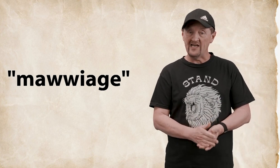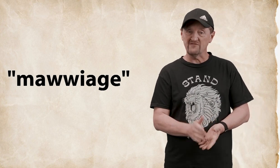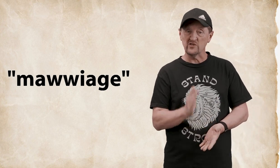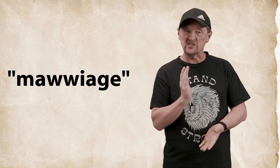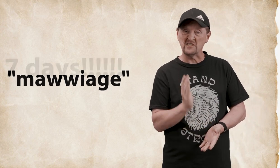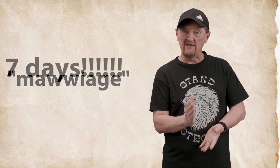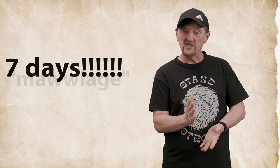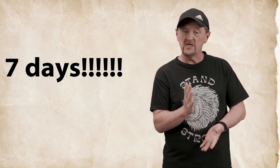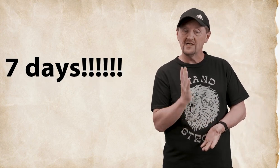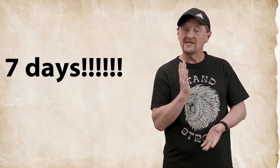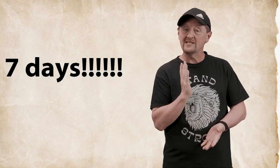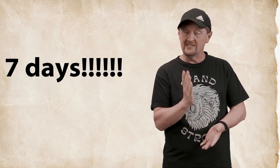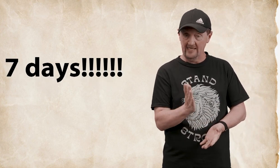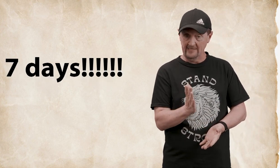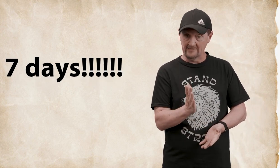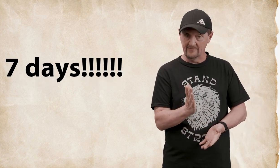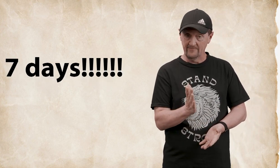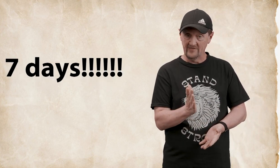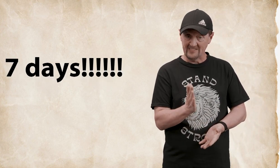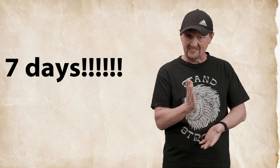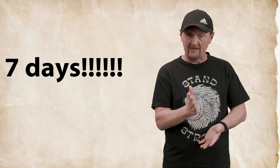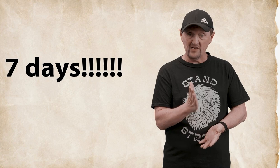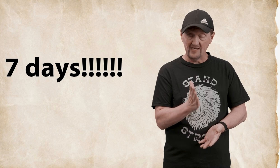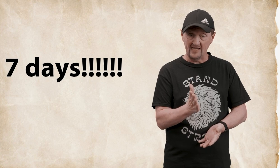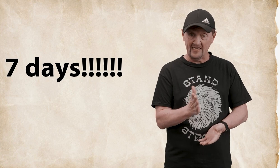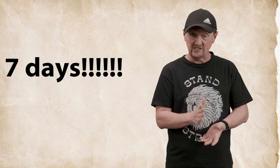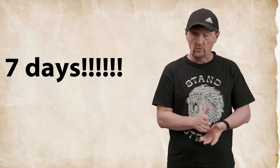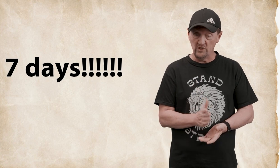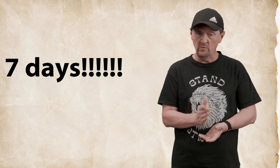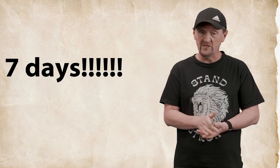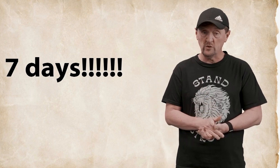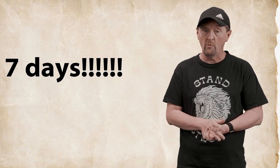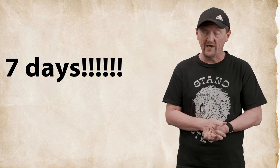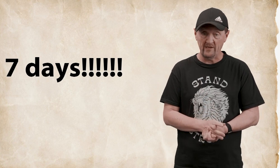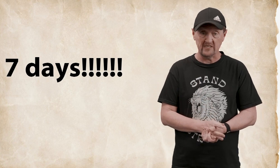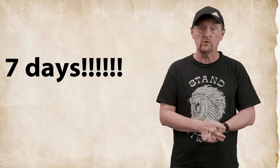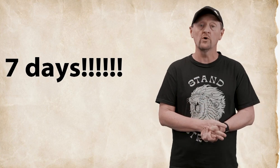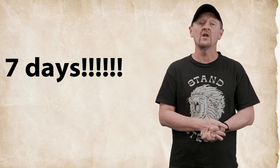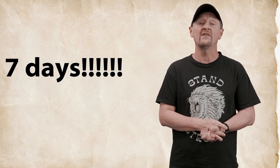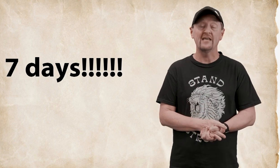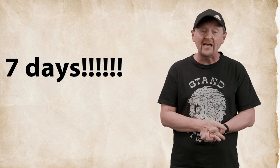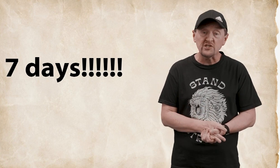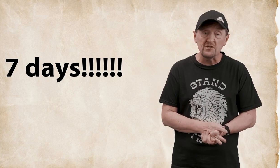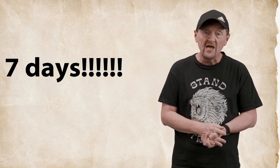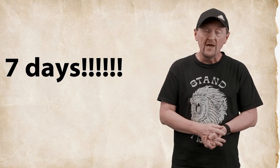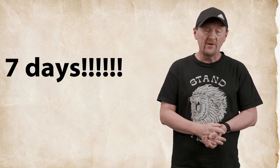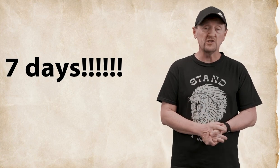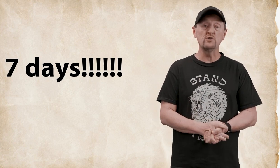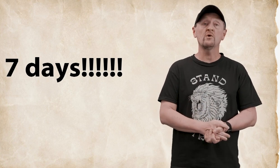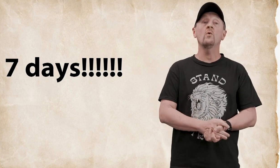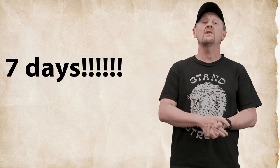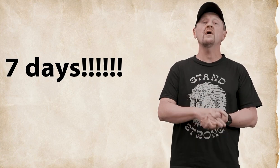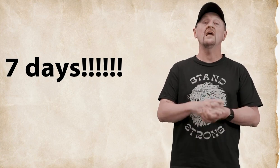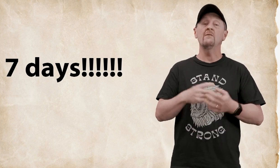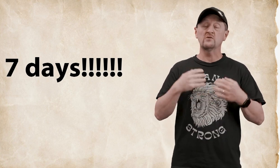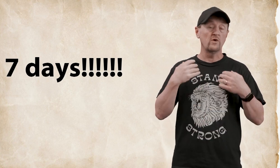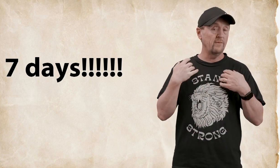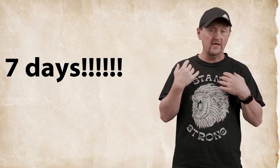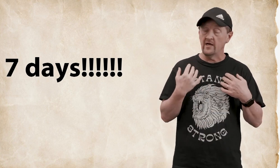for seven days seven days so when you went to a wedding it was like going on a vacation because you were going there and it was going to be a